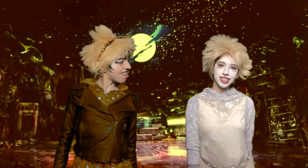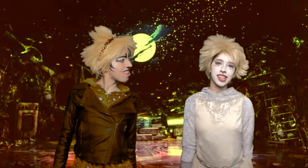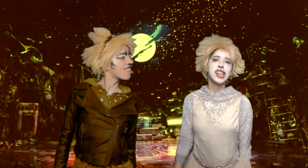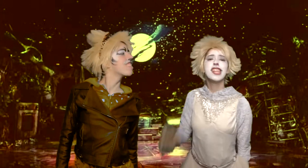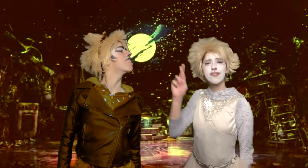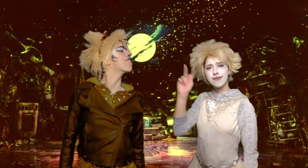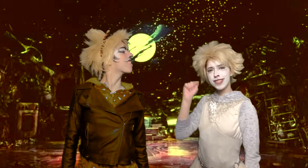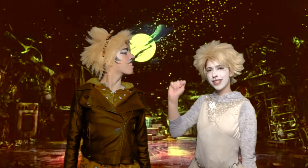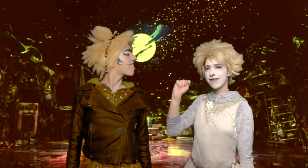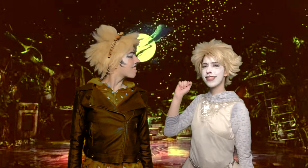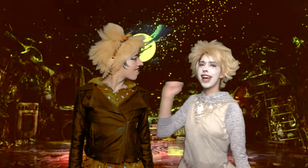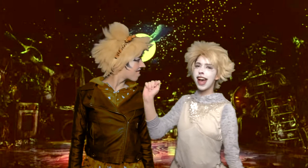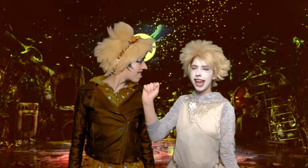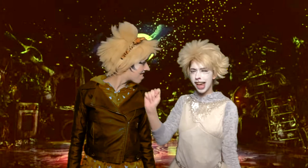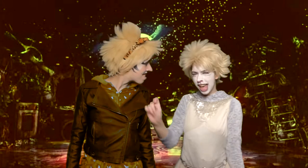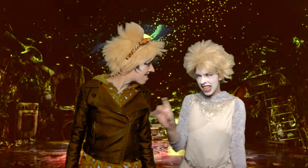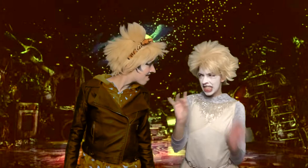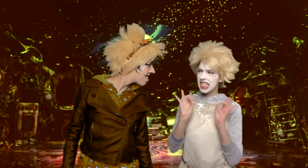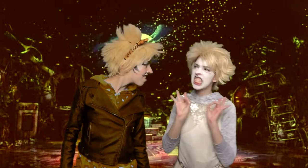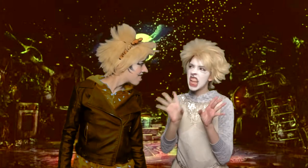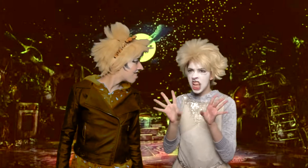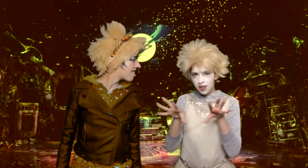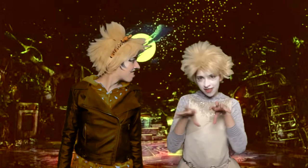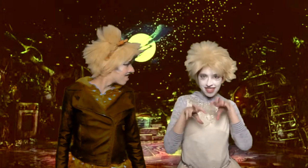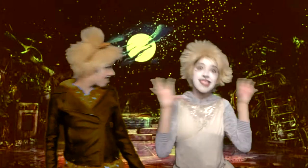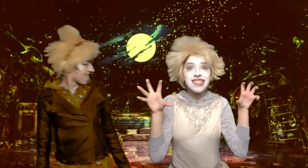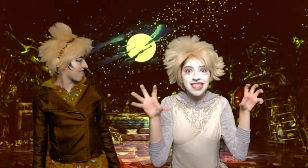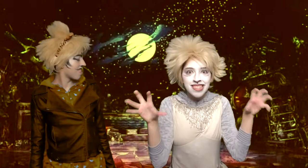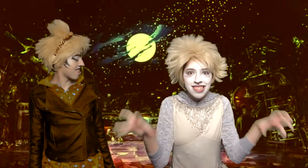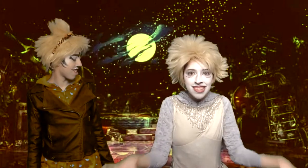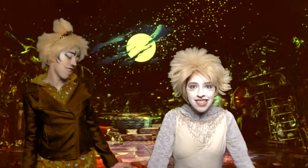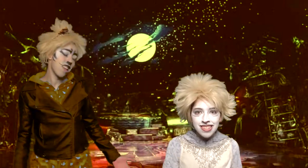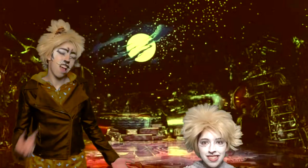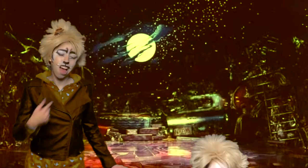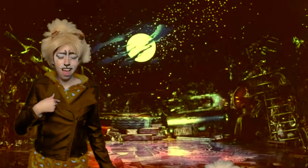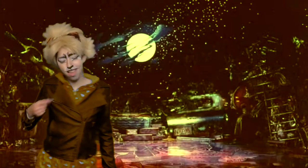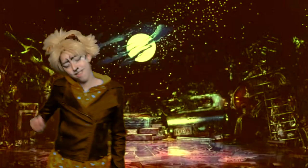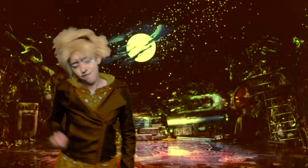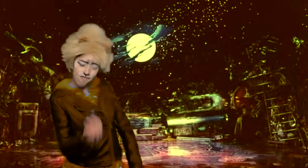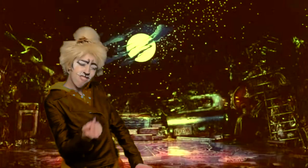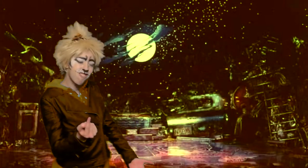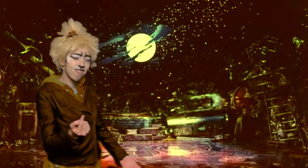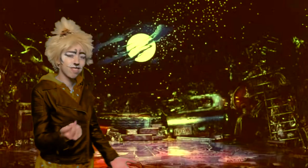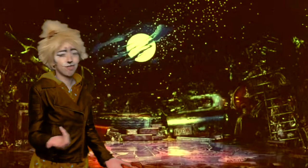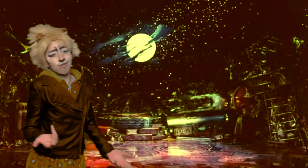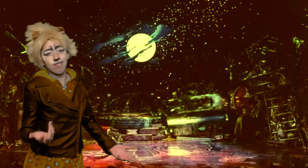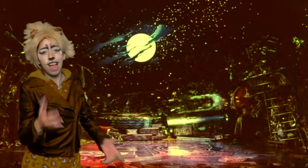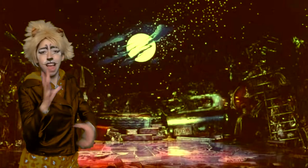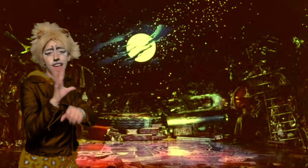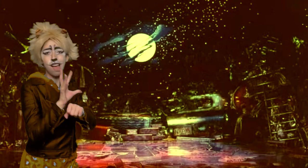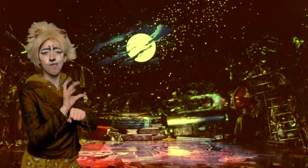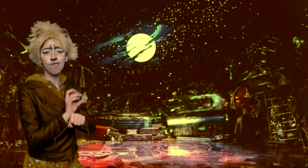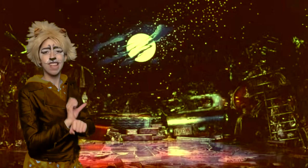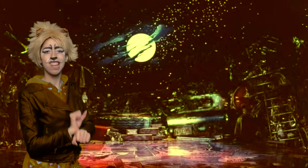Rum Tum Tugger is a curious beast My disobliging ways are a matter of habit